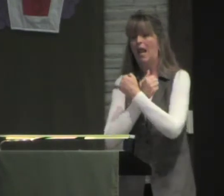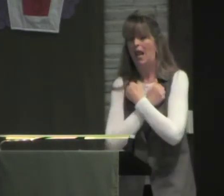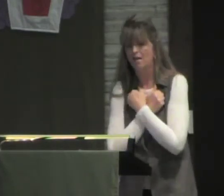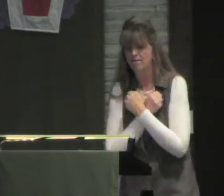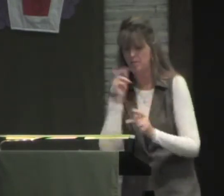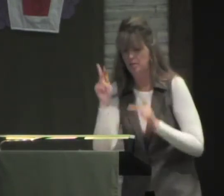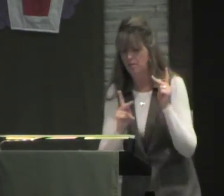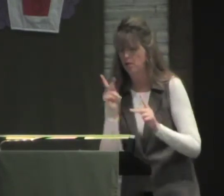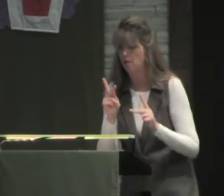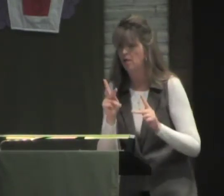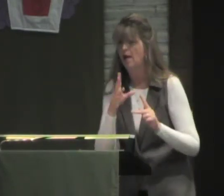anyone.